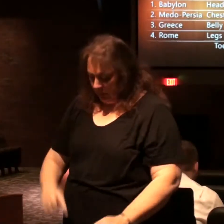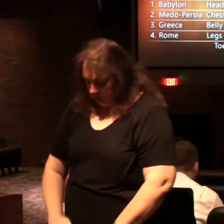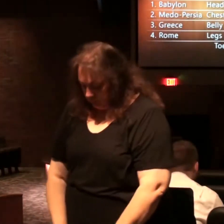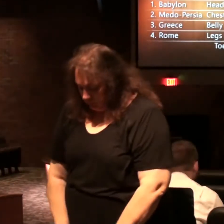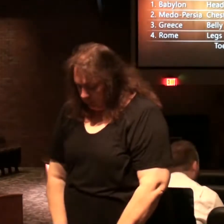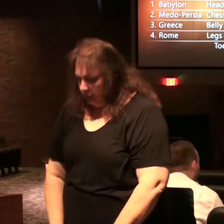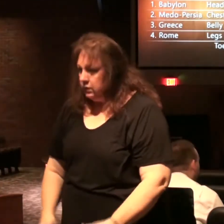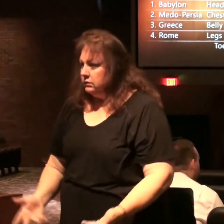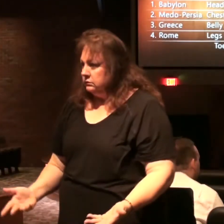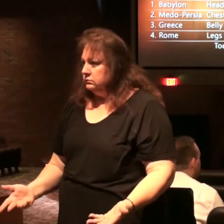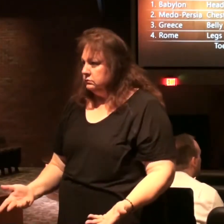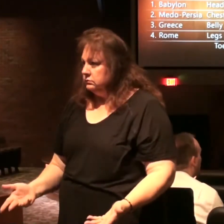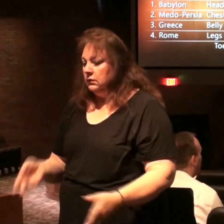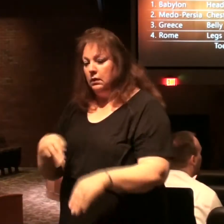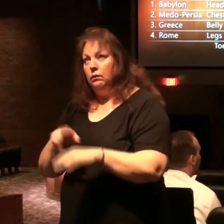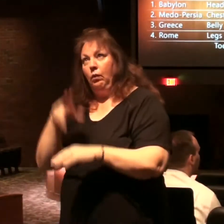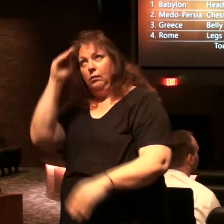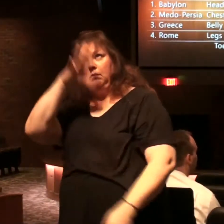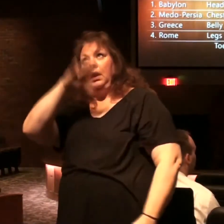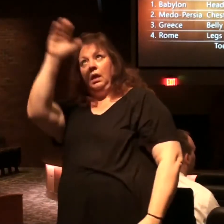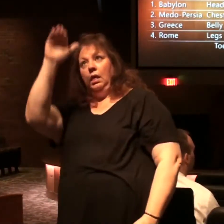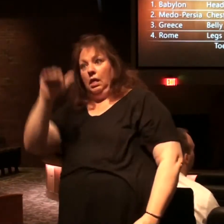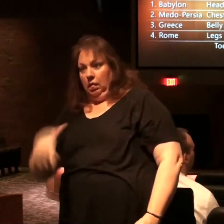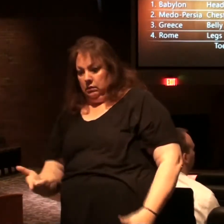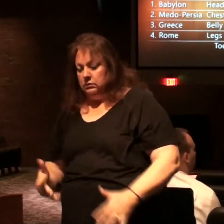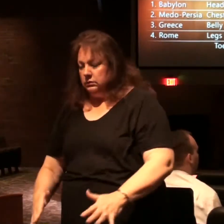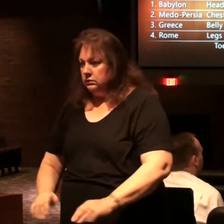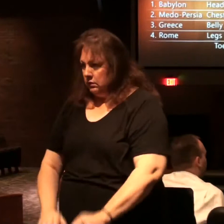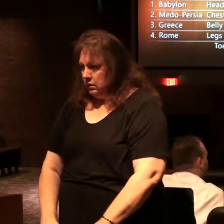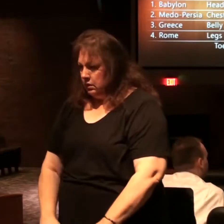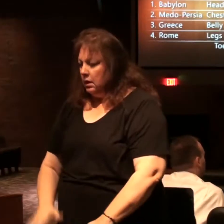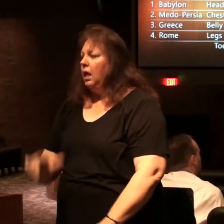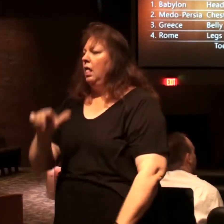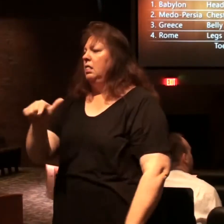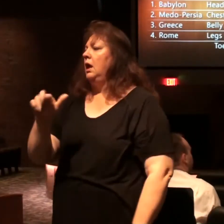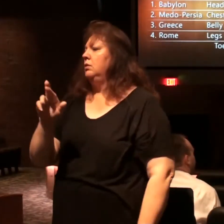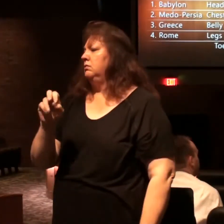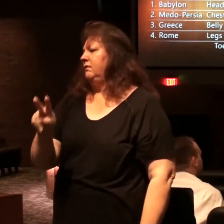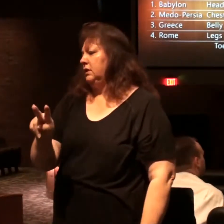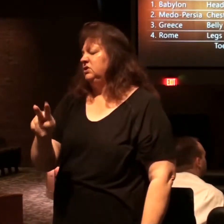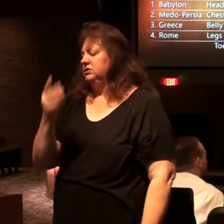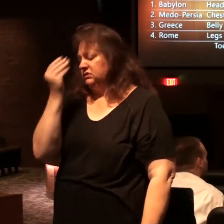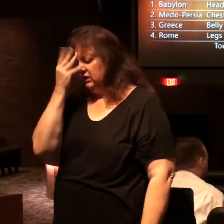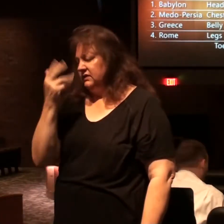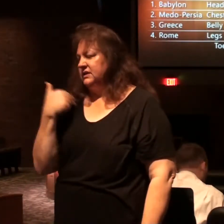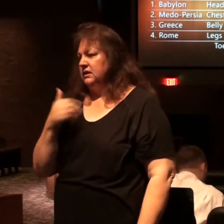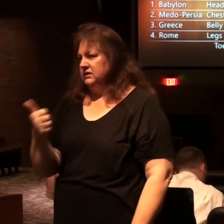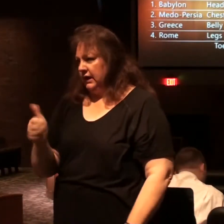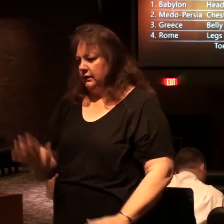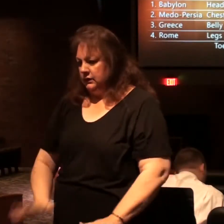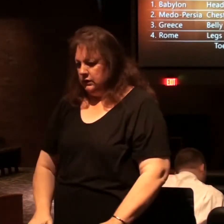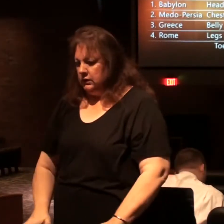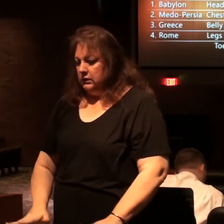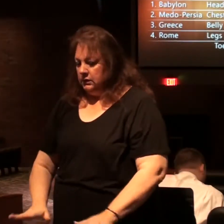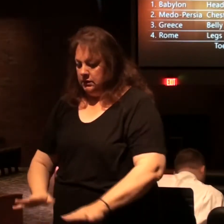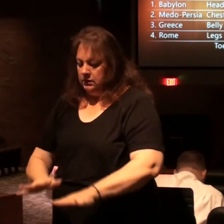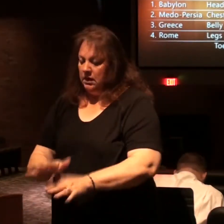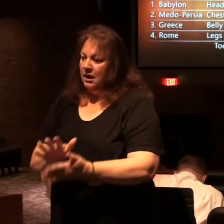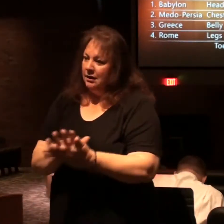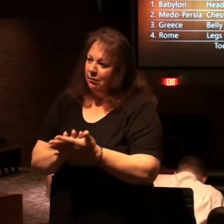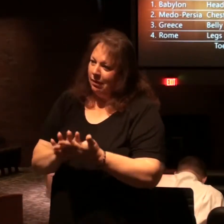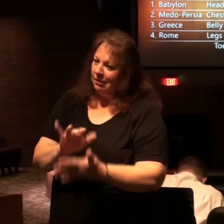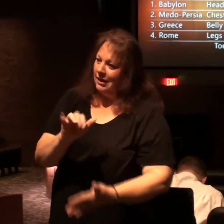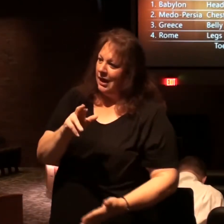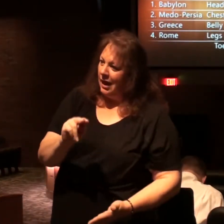toes everything else has been a normal image you take it it's 10 and later revelation indicates that the toes of the feet are partly iron